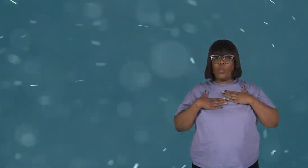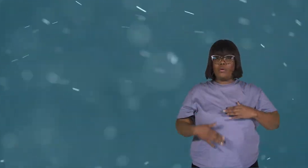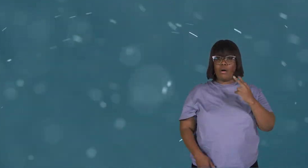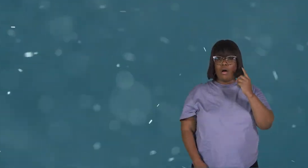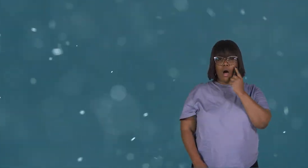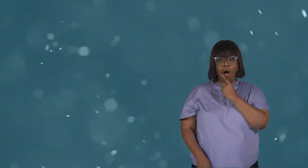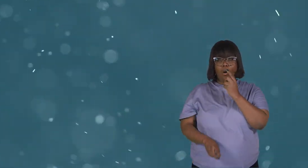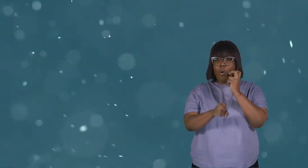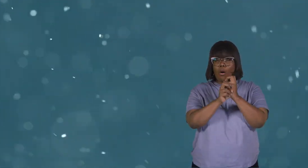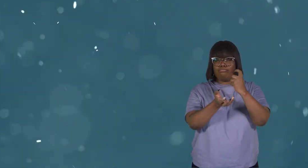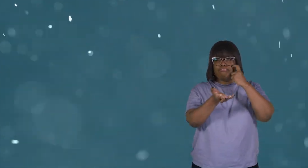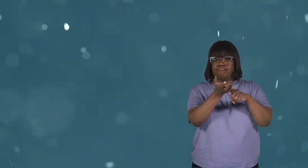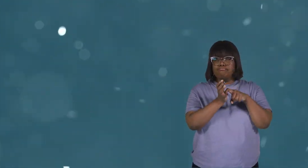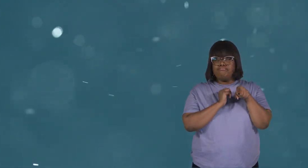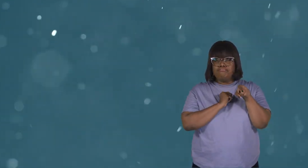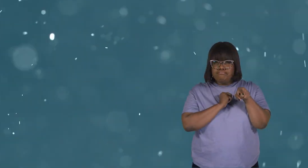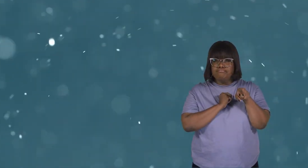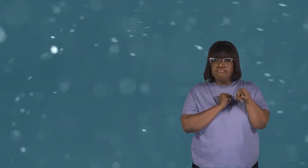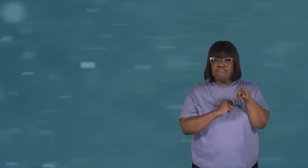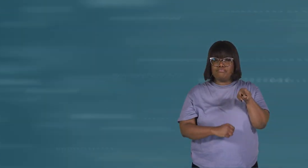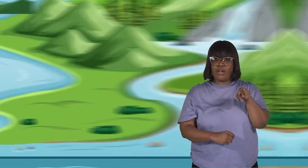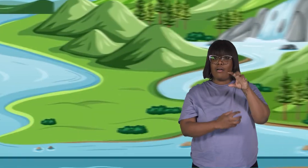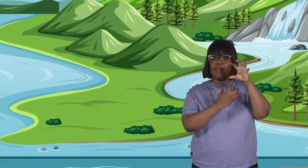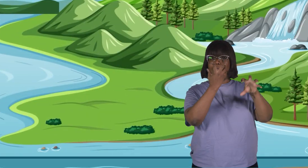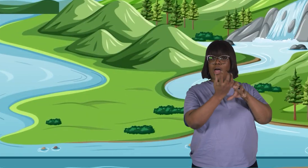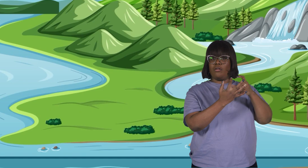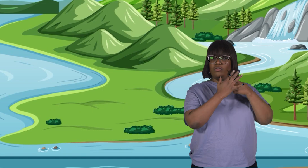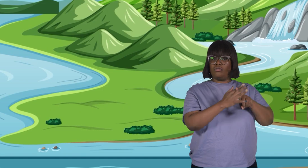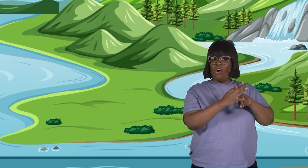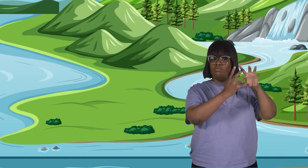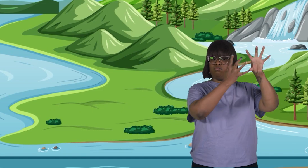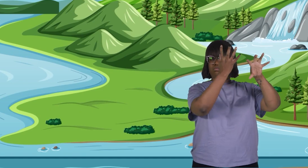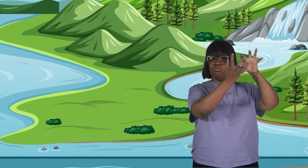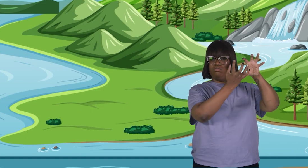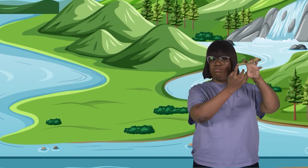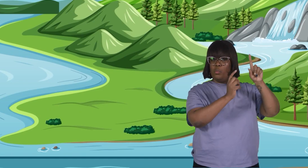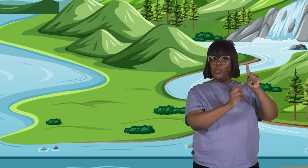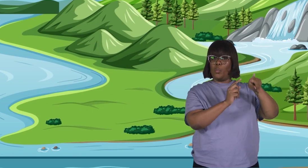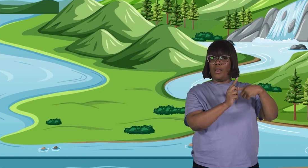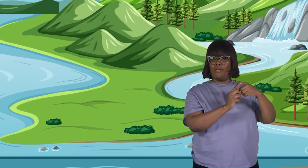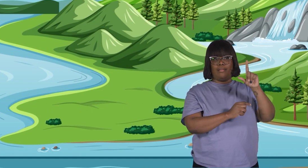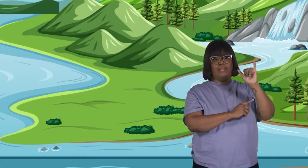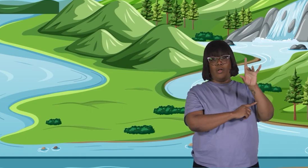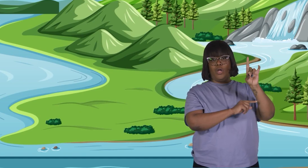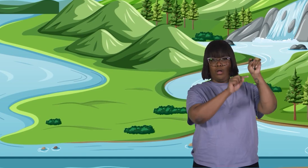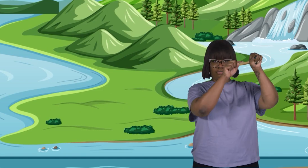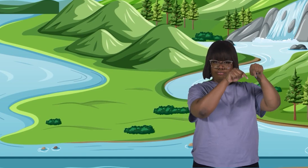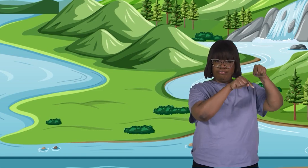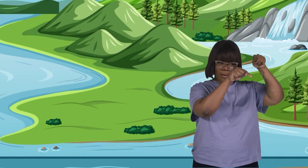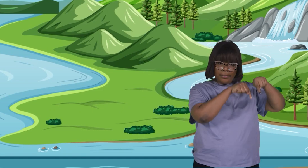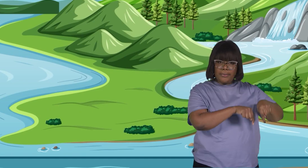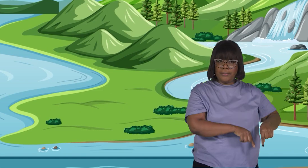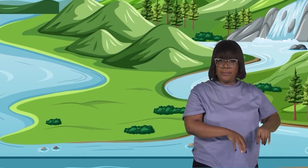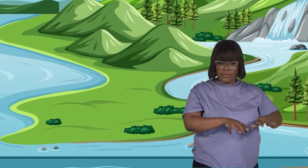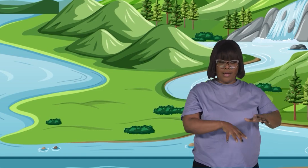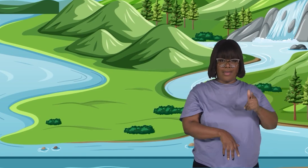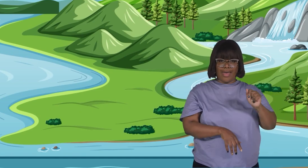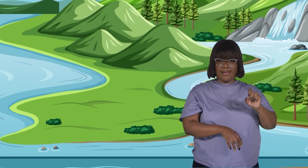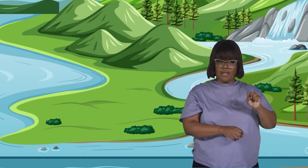for the human eye to see. Clouds start forming when the liquid water droplets in our atmosphere transform